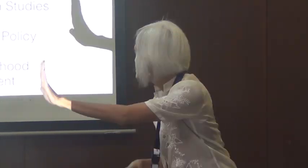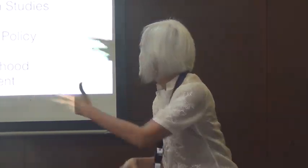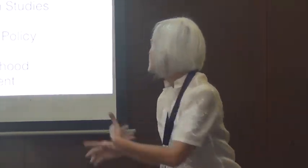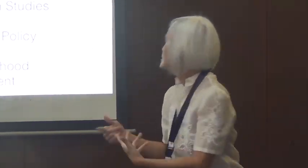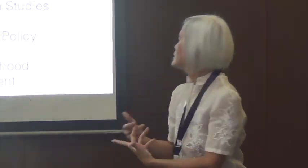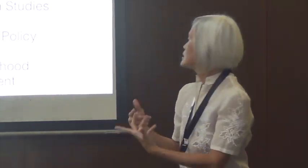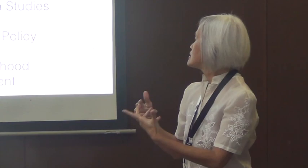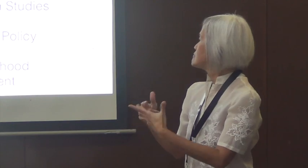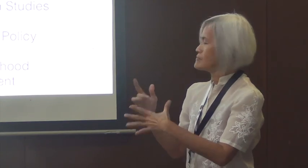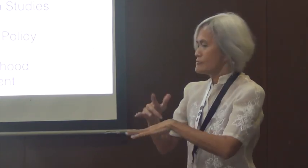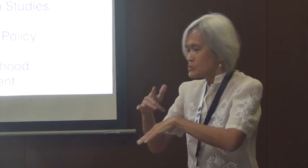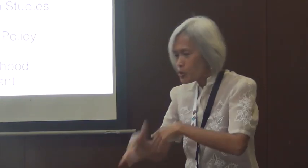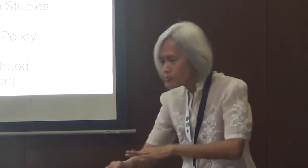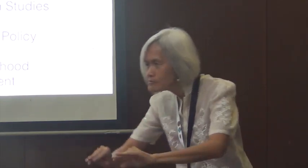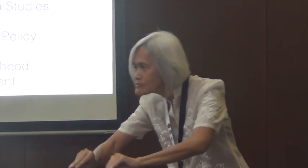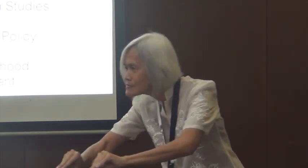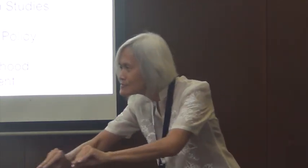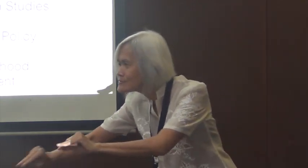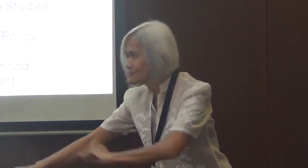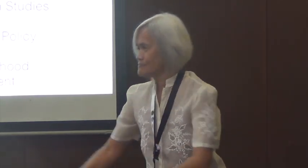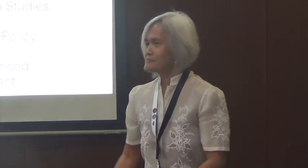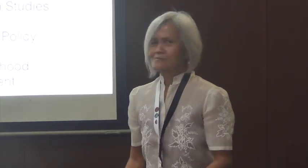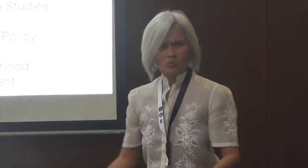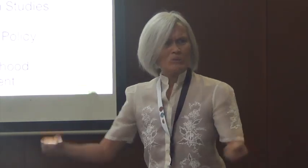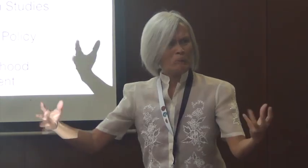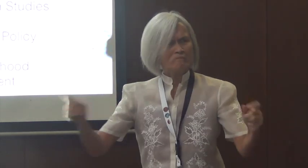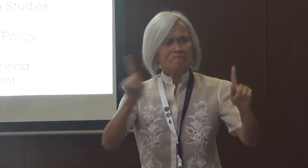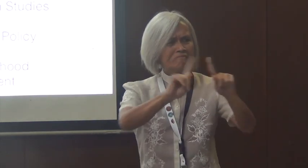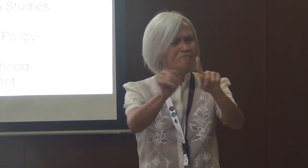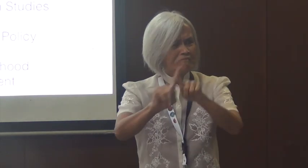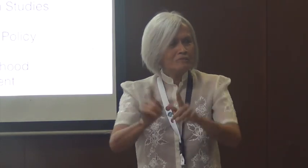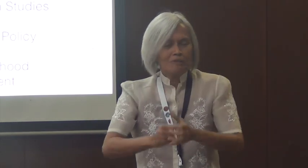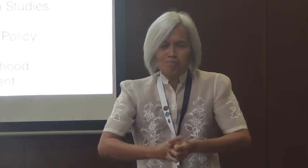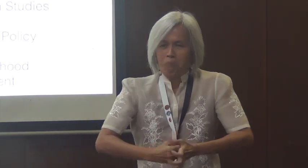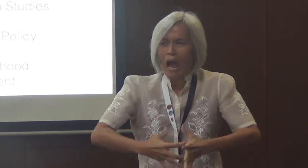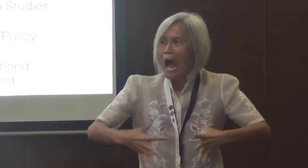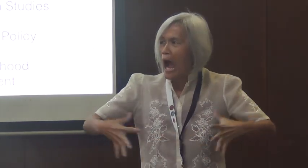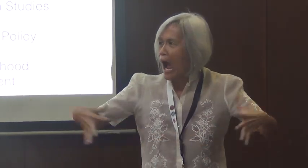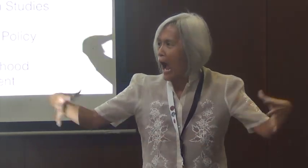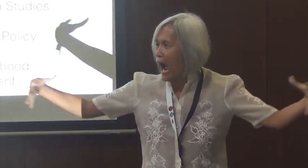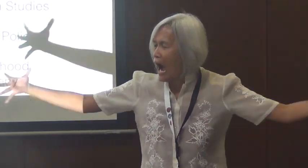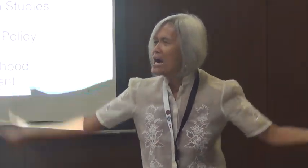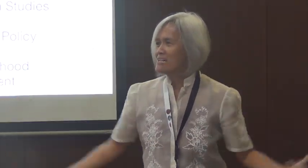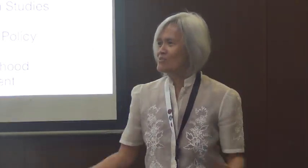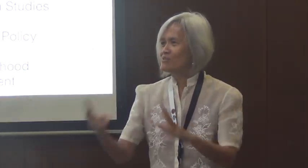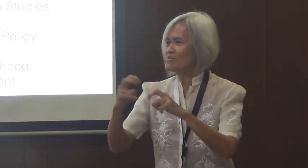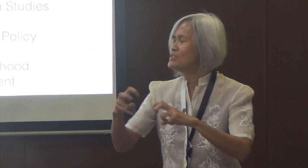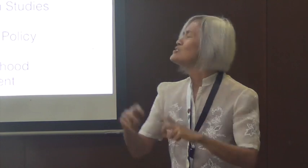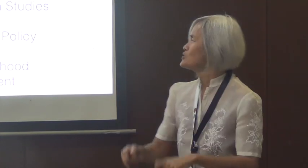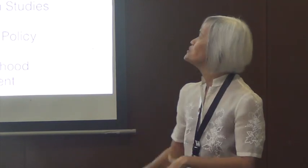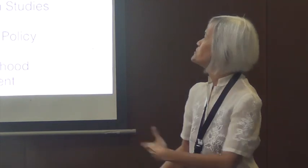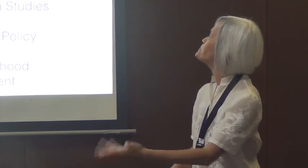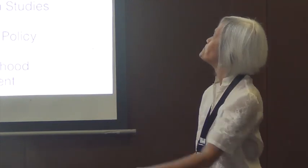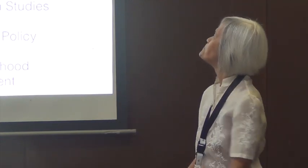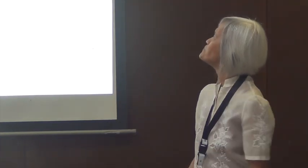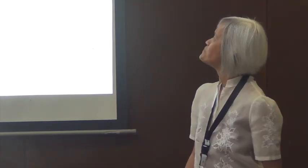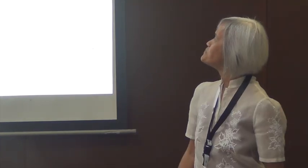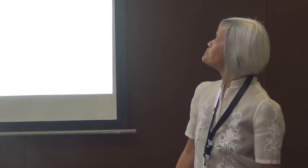translation studies, language policy, and early childhood development. So the papers that we covered just